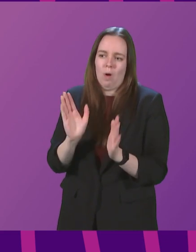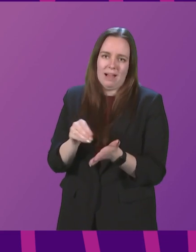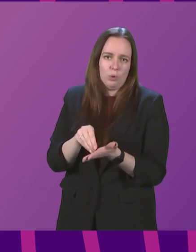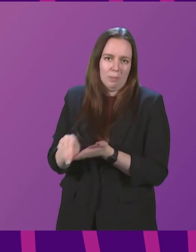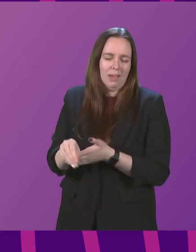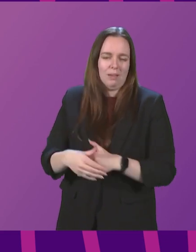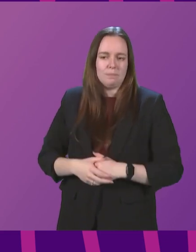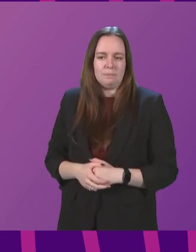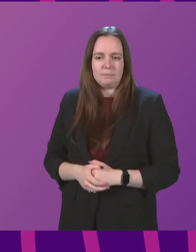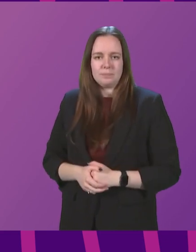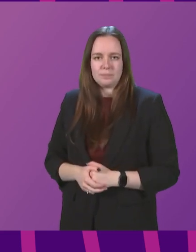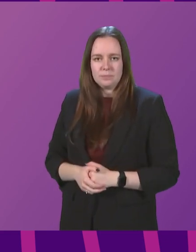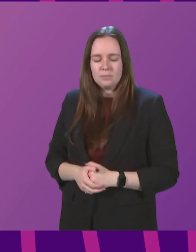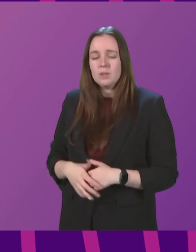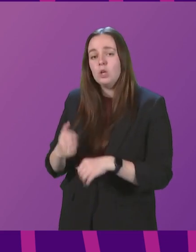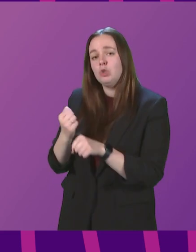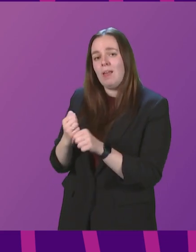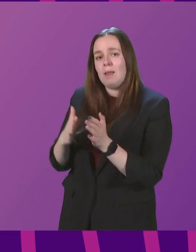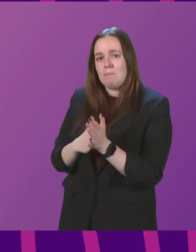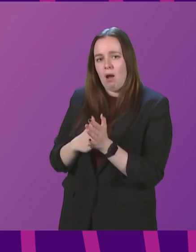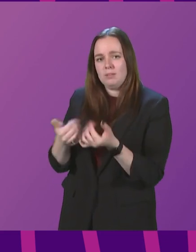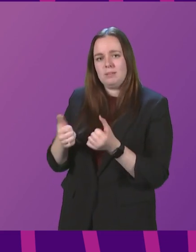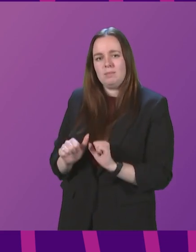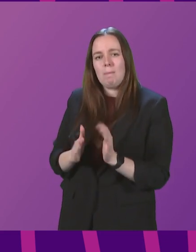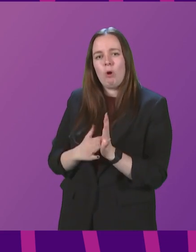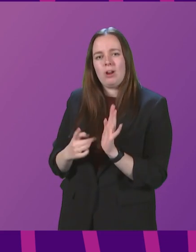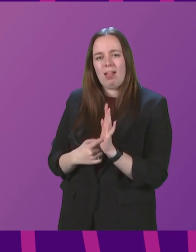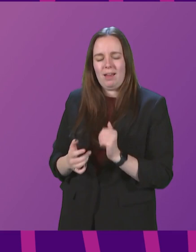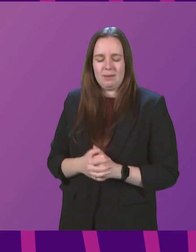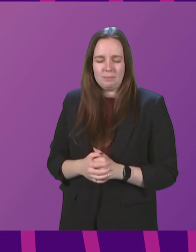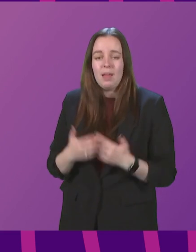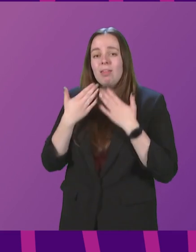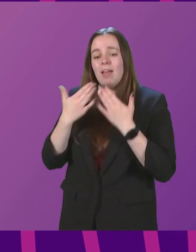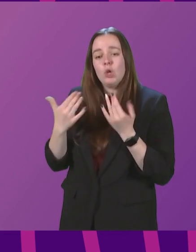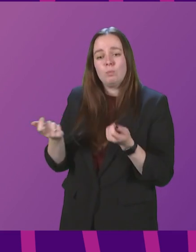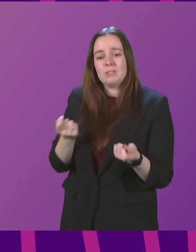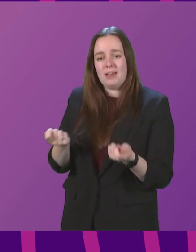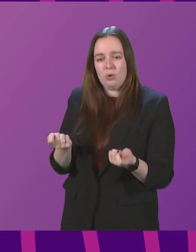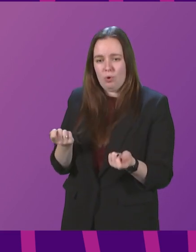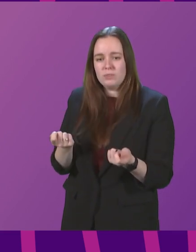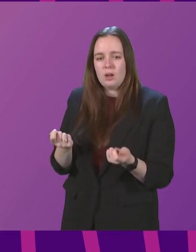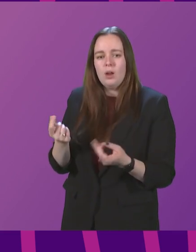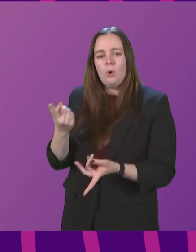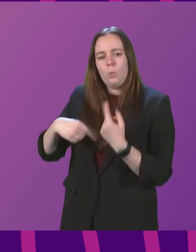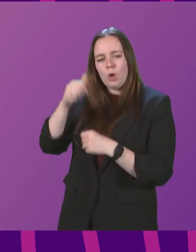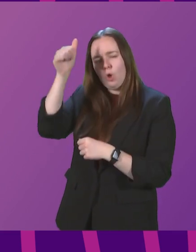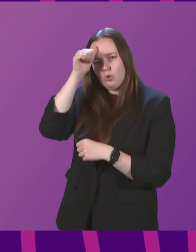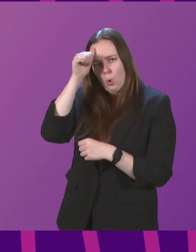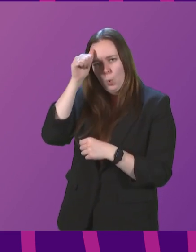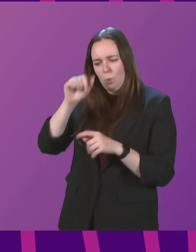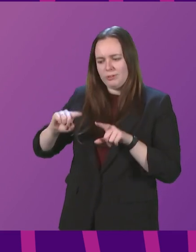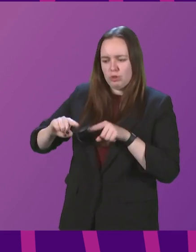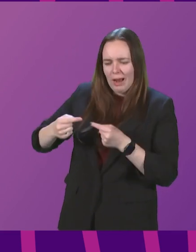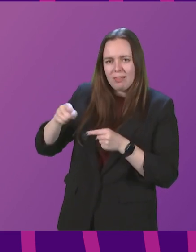unfairly. Julian Martin, to be followed by Monica Lennon. Thank you, President and Officer. As we all know, the challenges of the